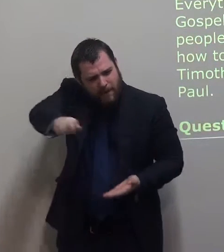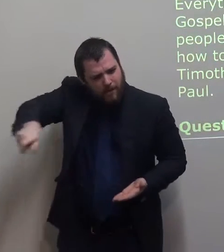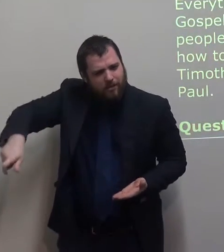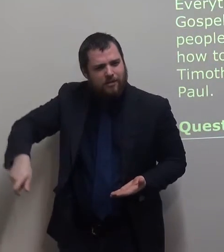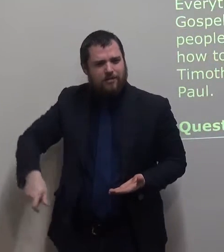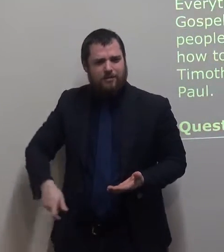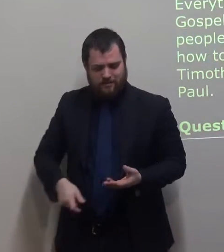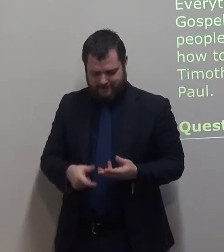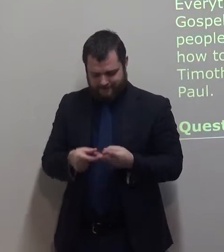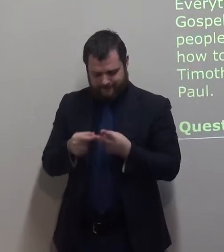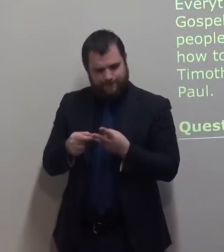about Christian lives,